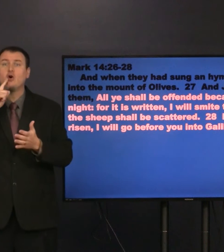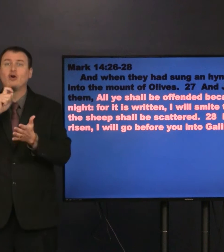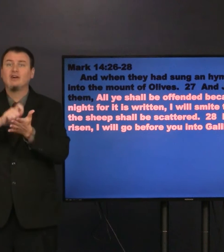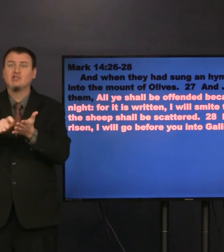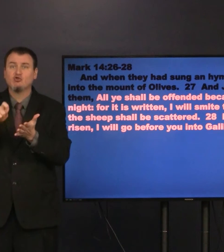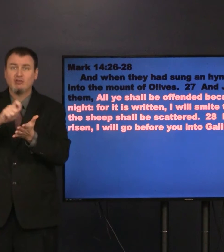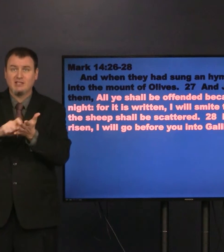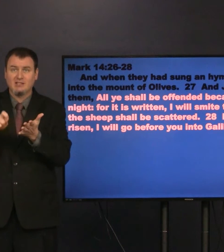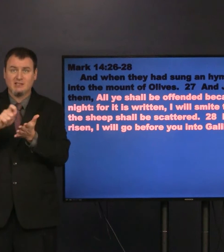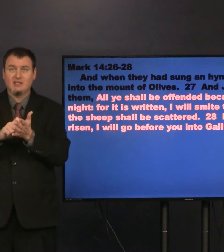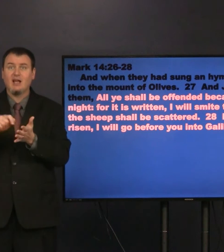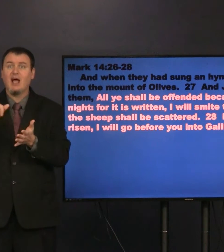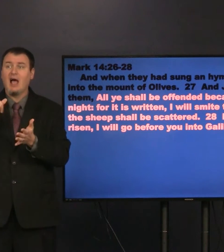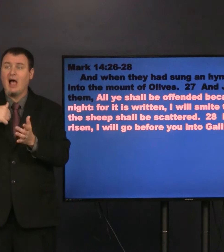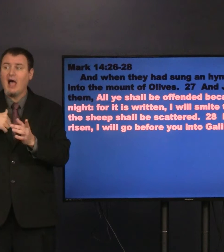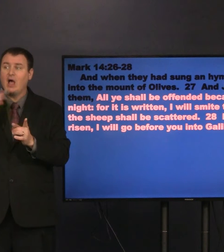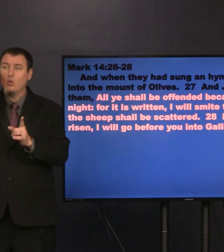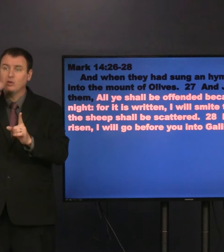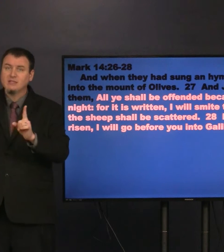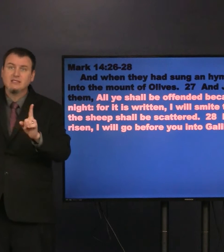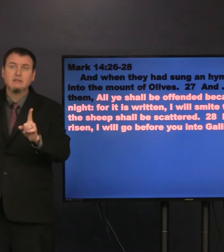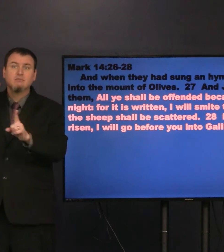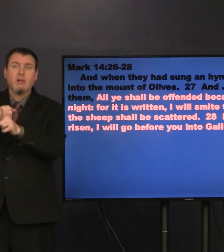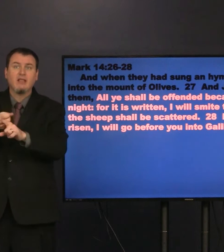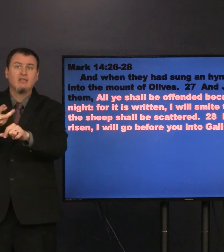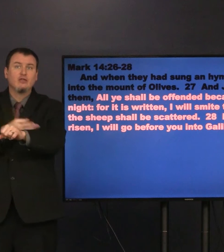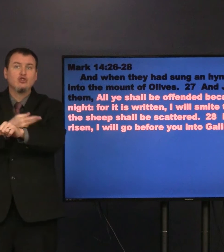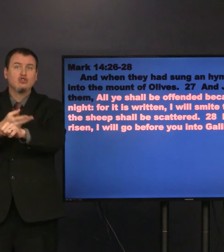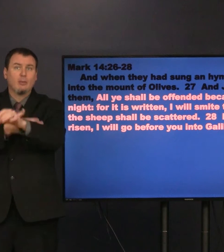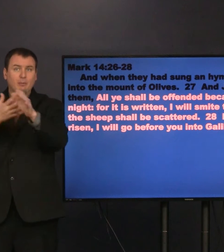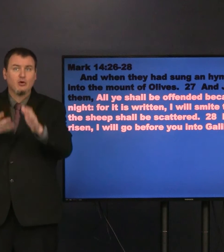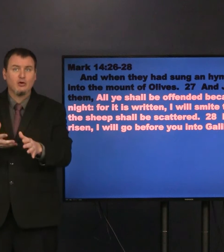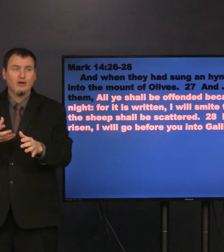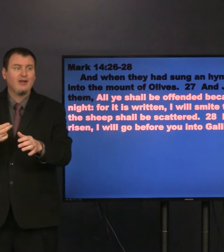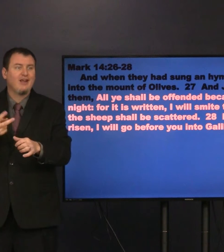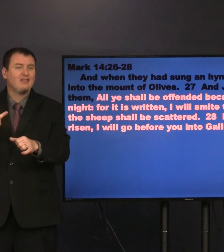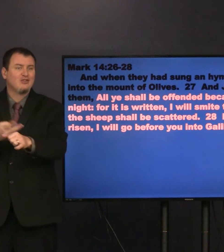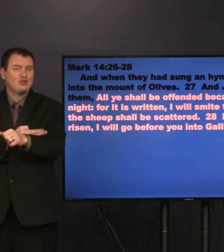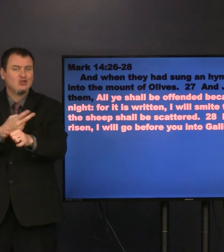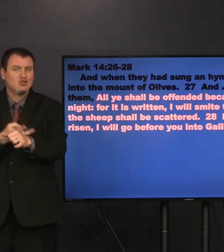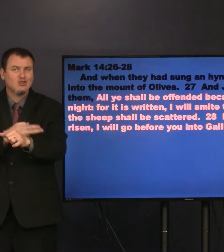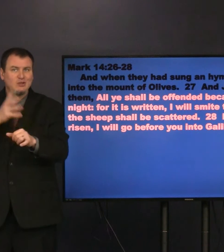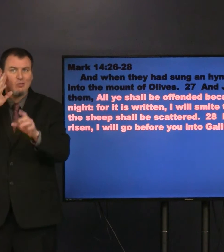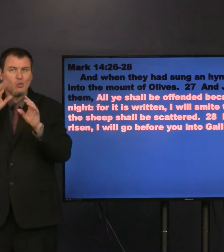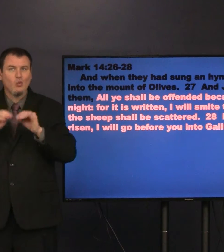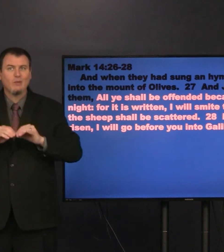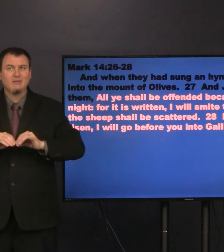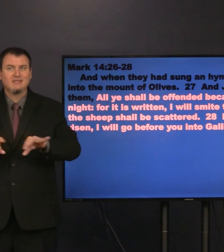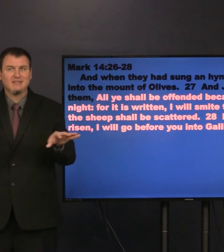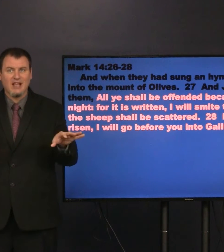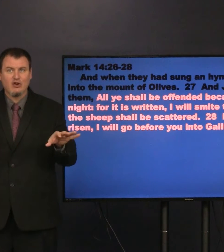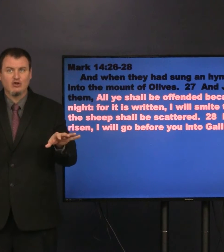It is written, I will smite the shepherd and the sheep shall be scattered.